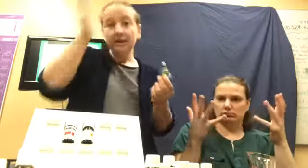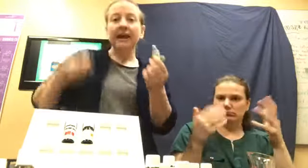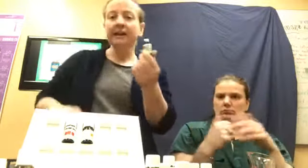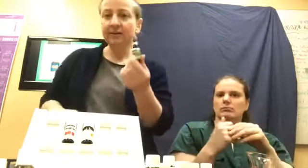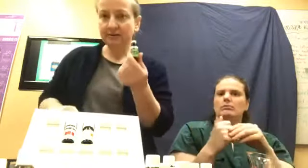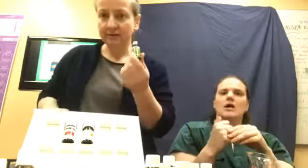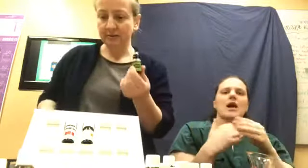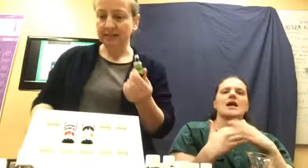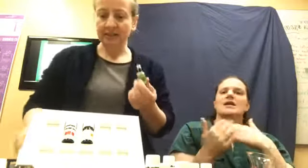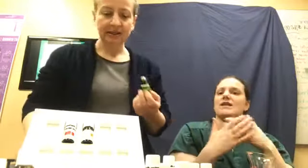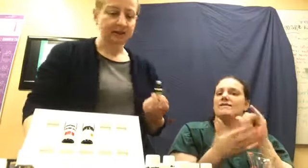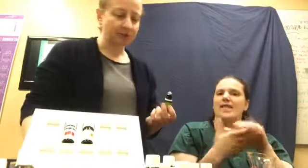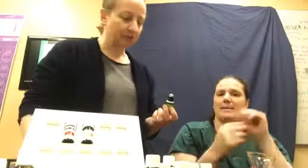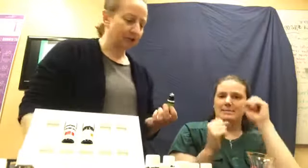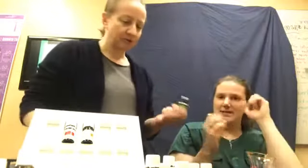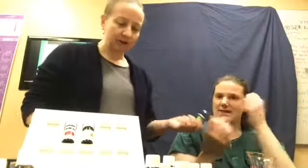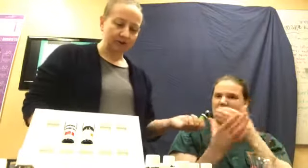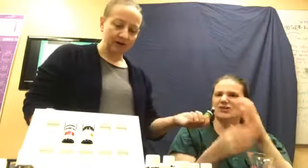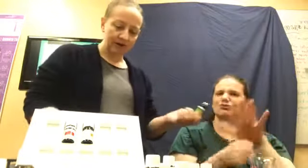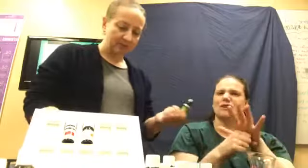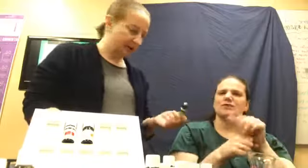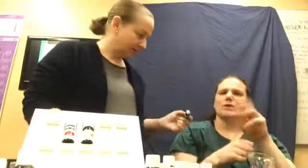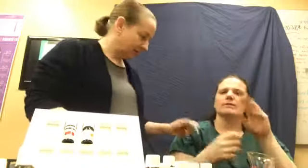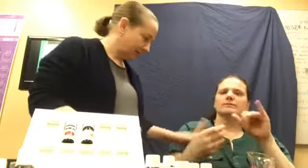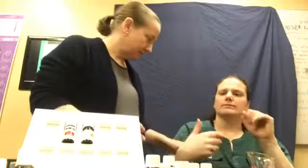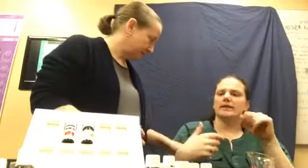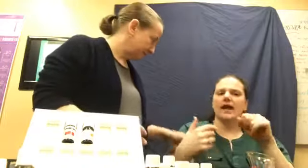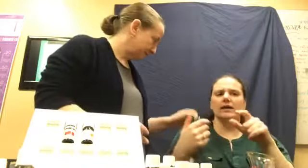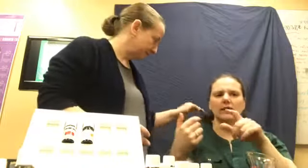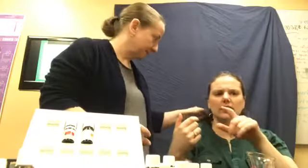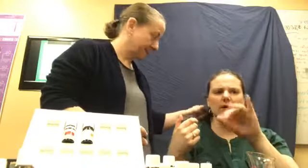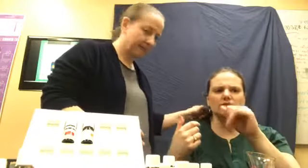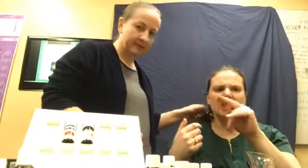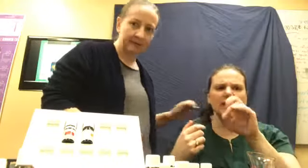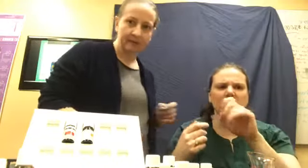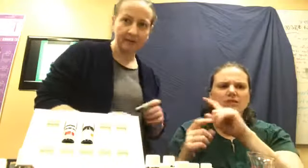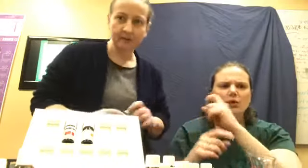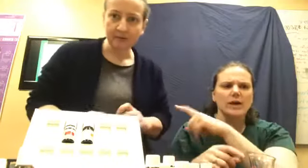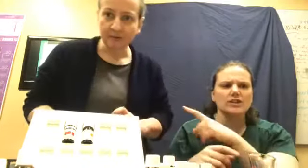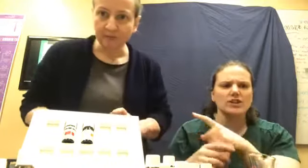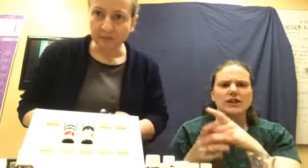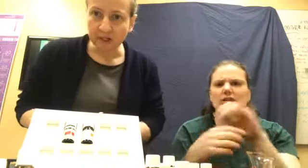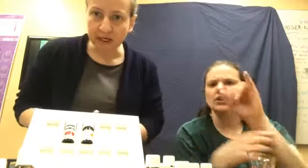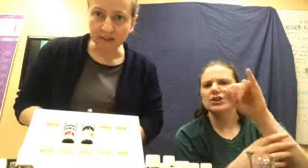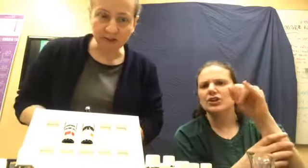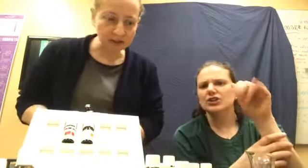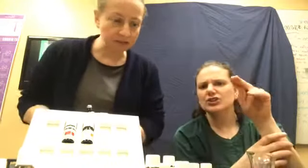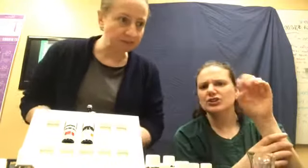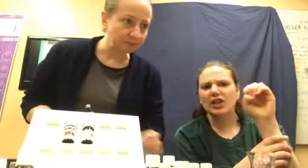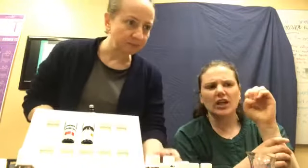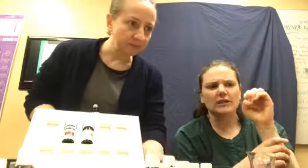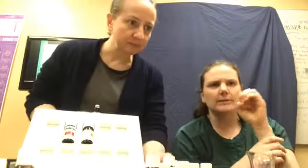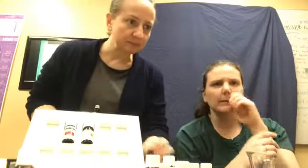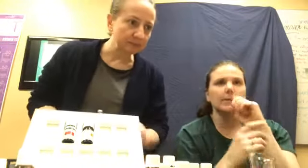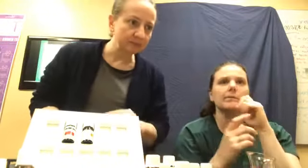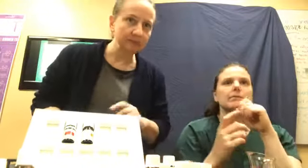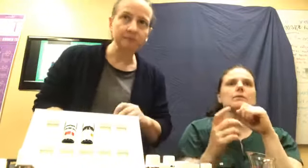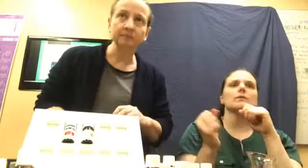any of those amazing things. Stress away is really good for anybody else. me some? Yeah. Jane has a question. Jane has a question. Jane. I'm looking.